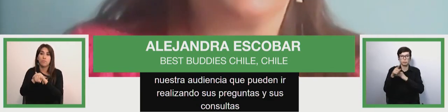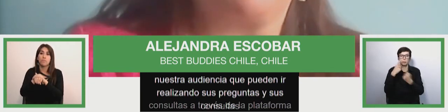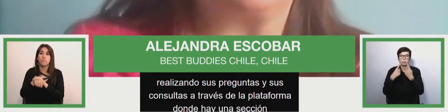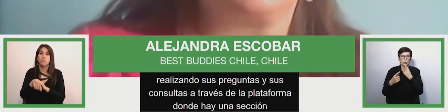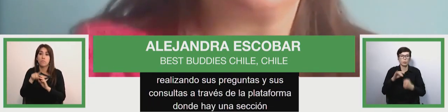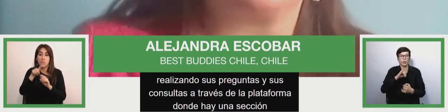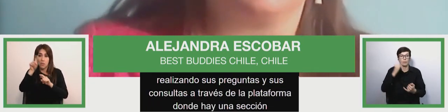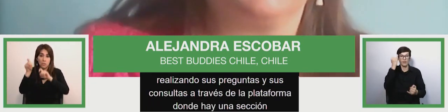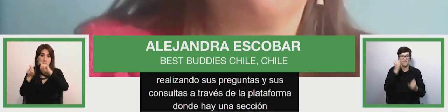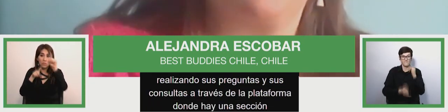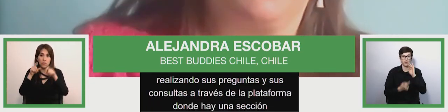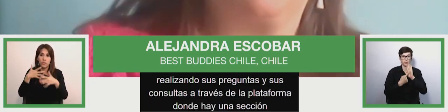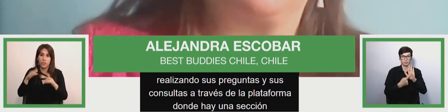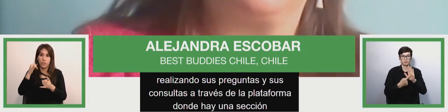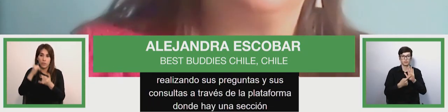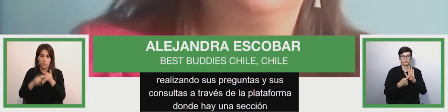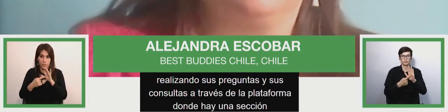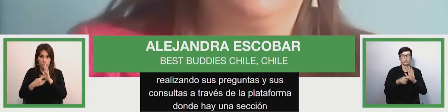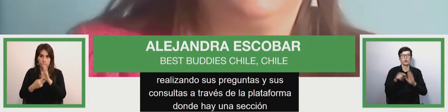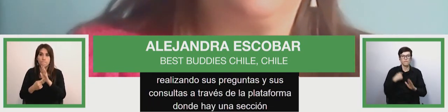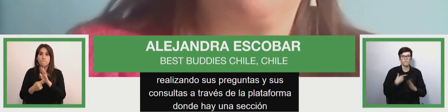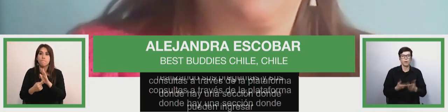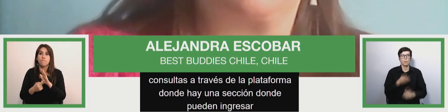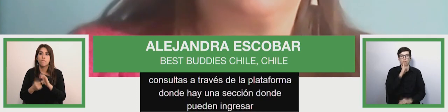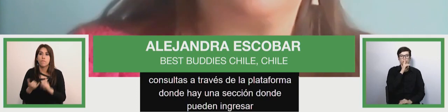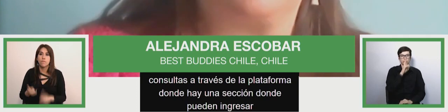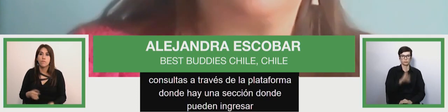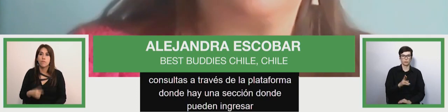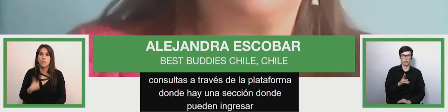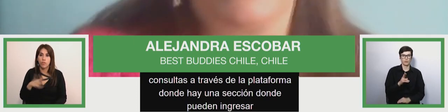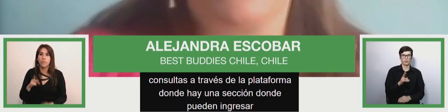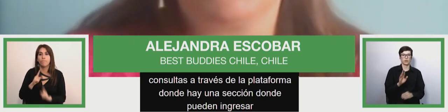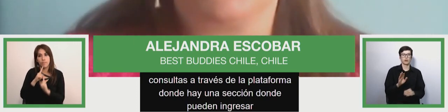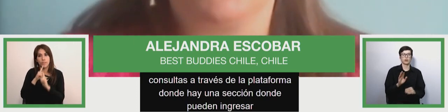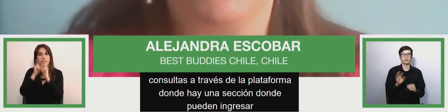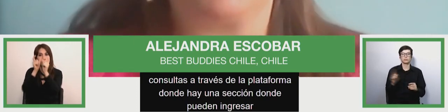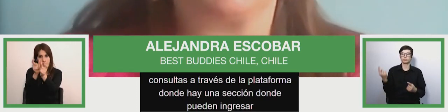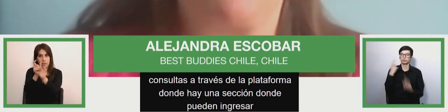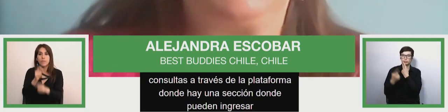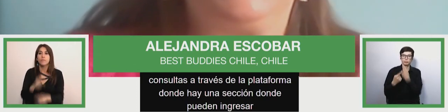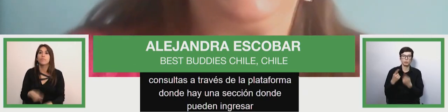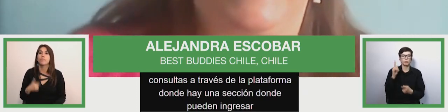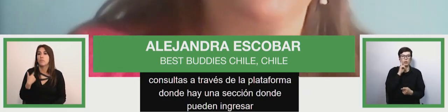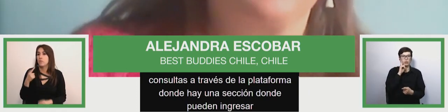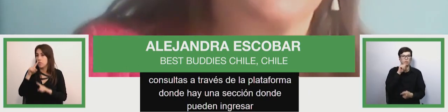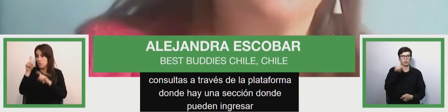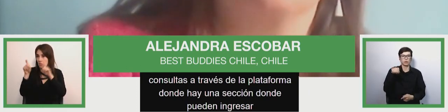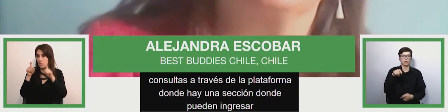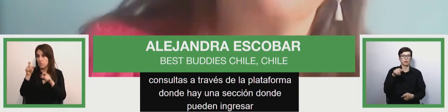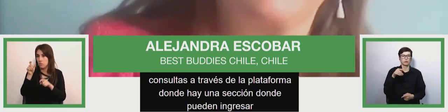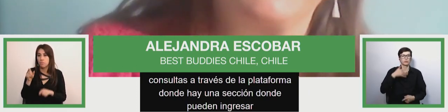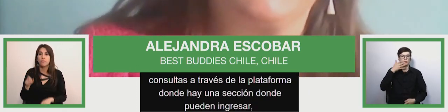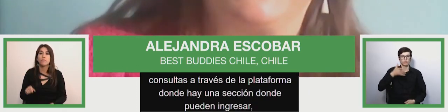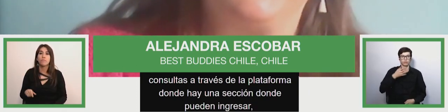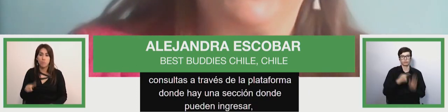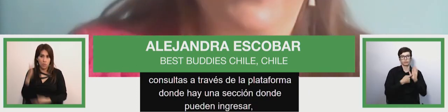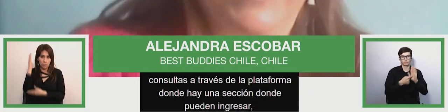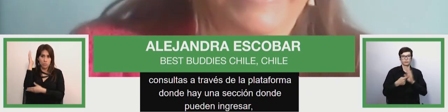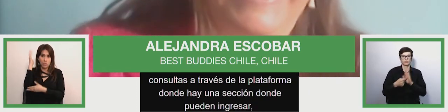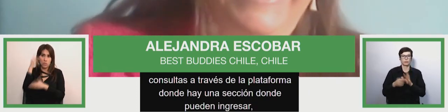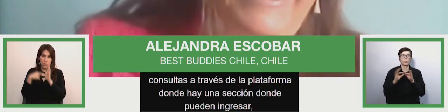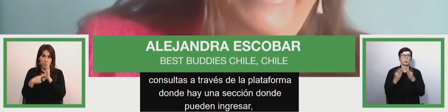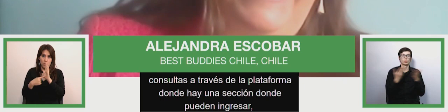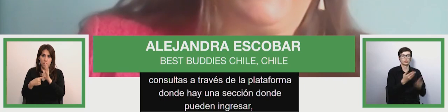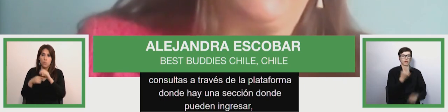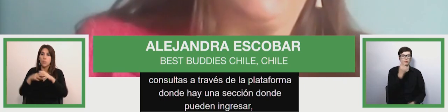ask your questions and your queries through the platform where you have a section where you can enter your